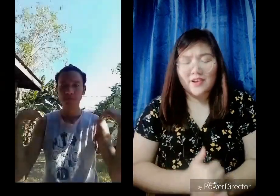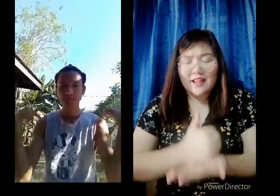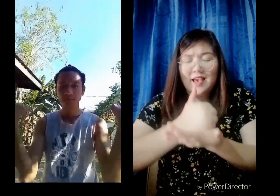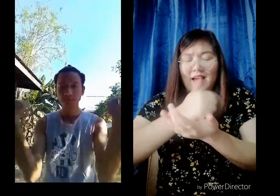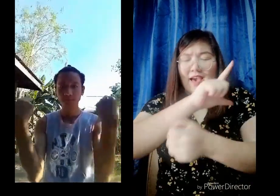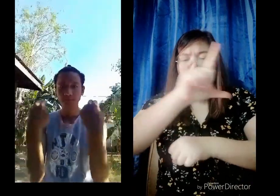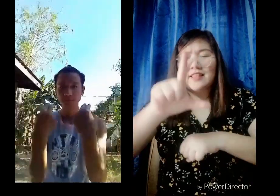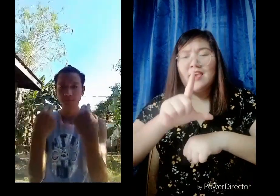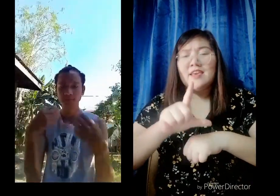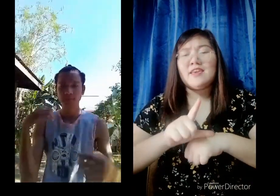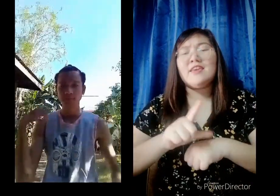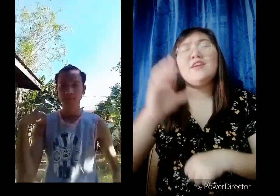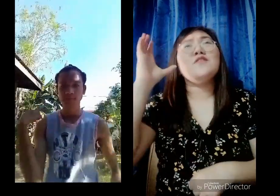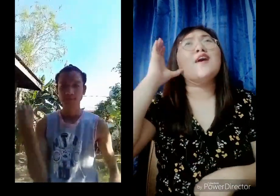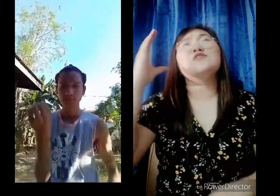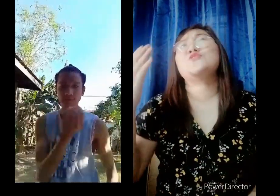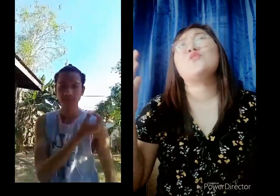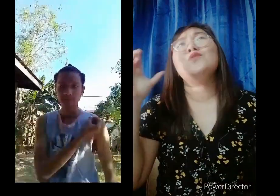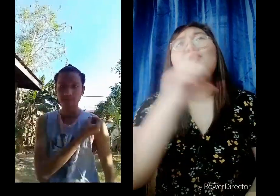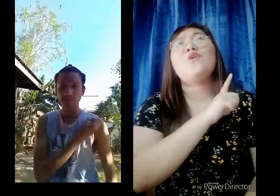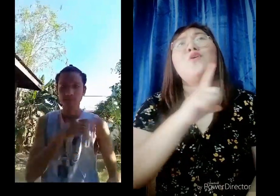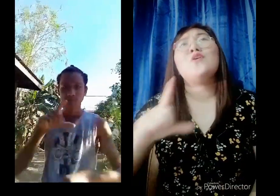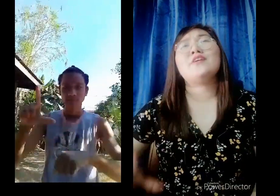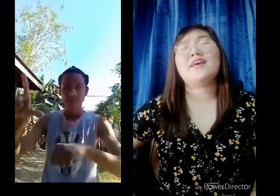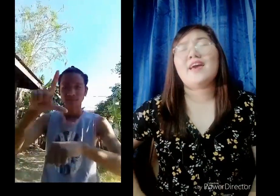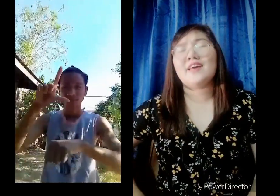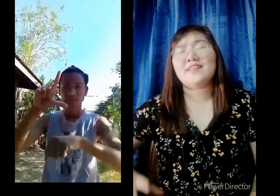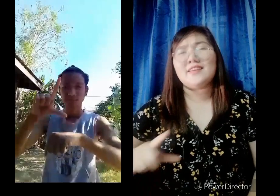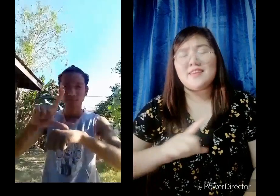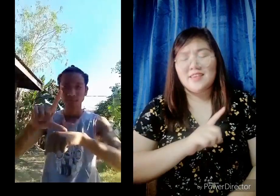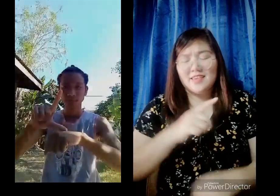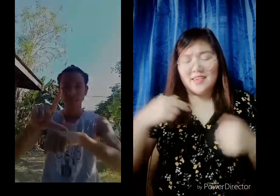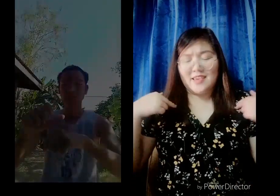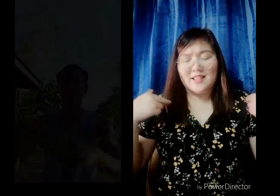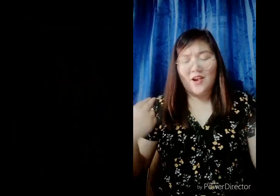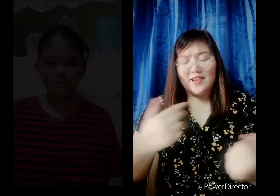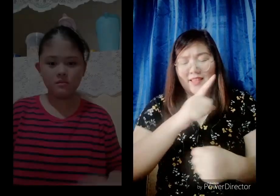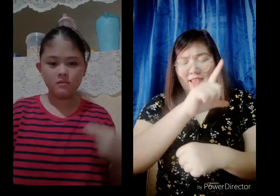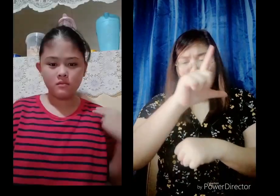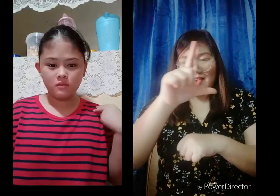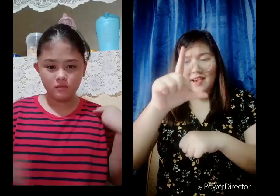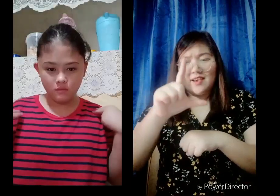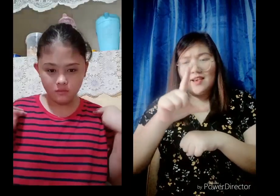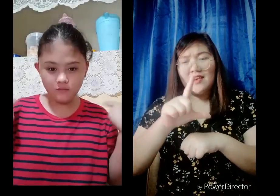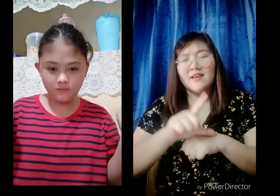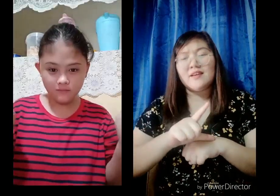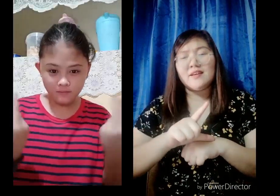our land Lord, heal our land